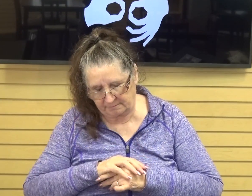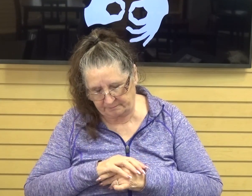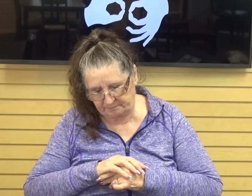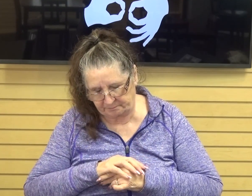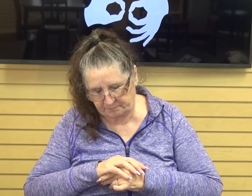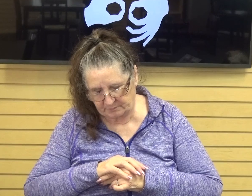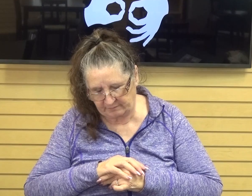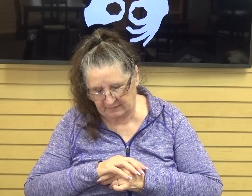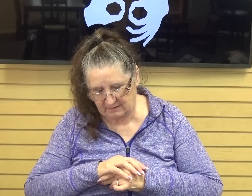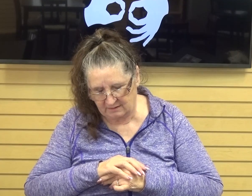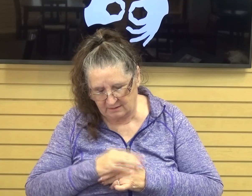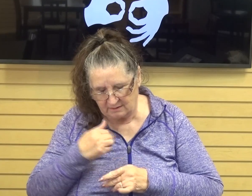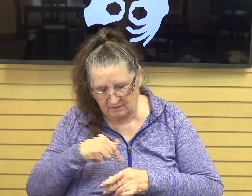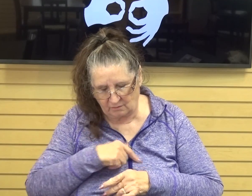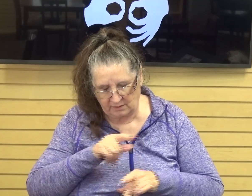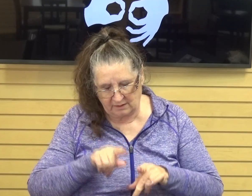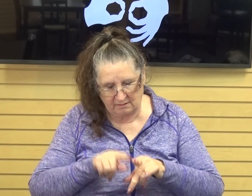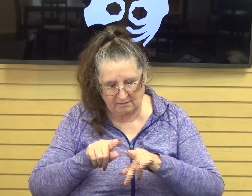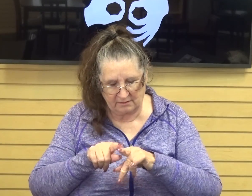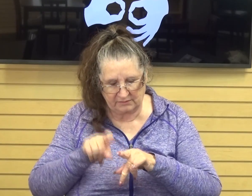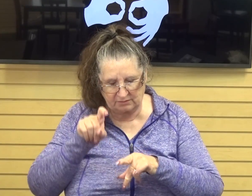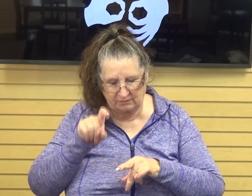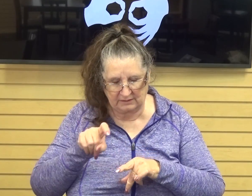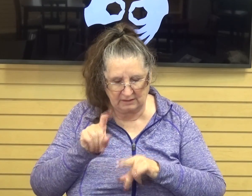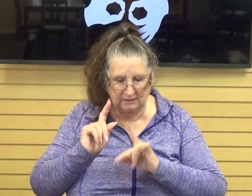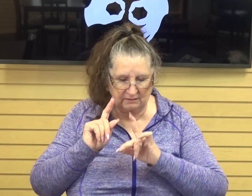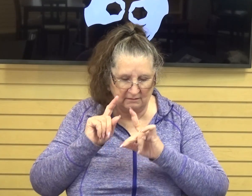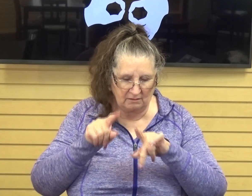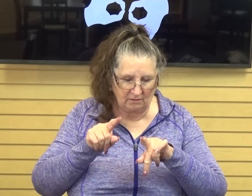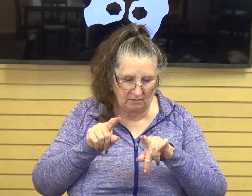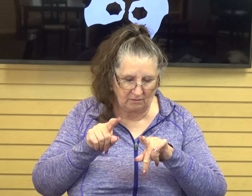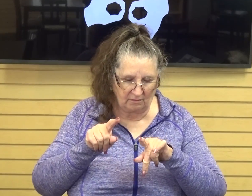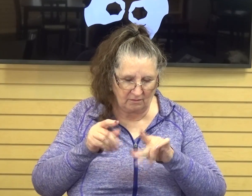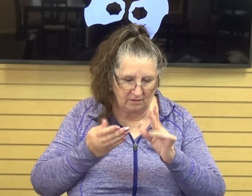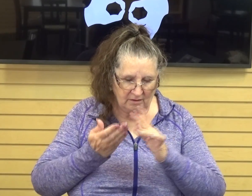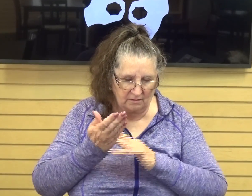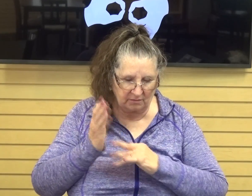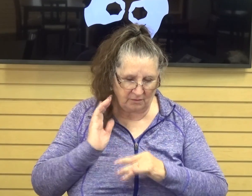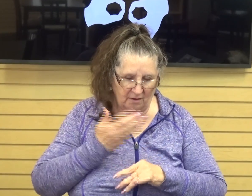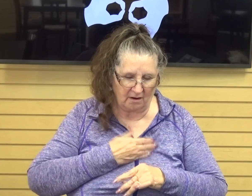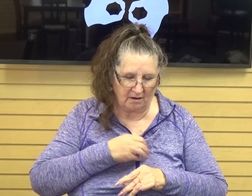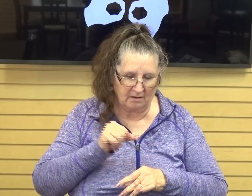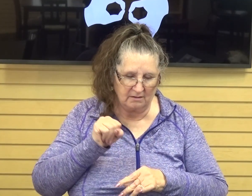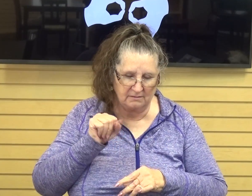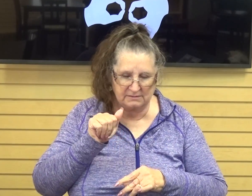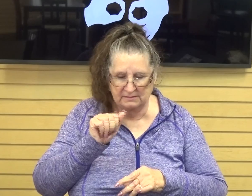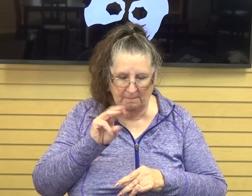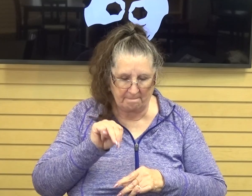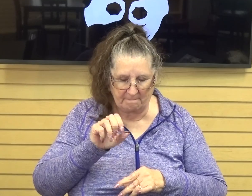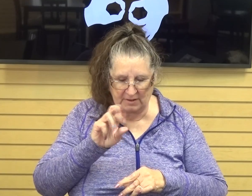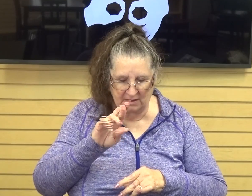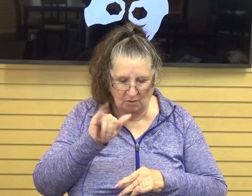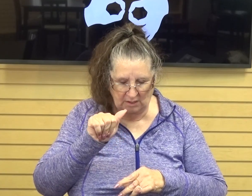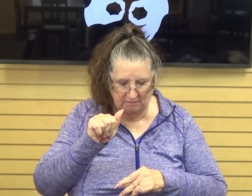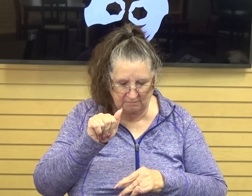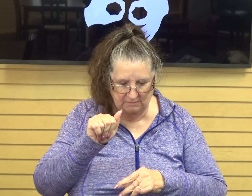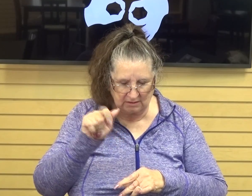that we too need to go through our Samaria because you have someone